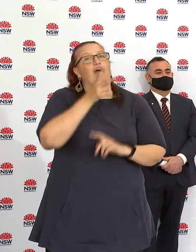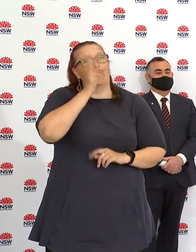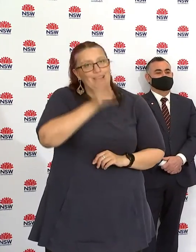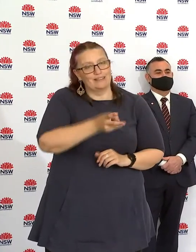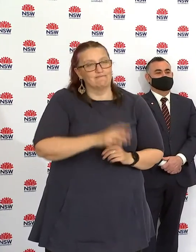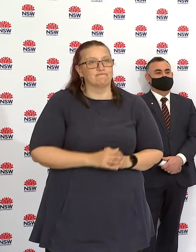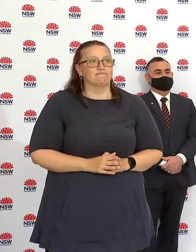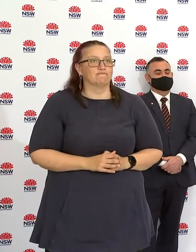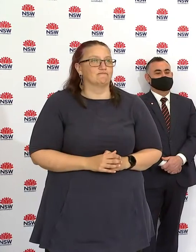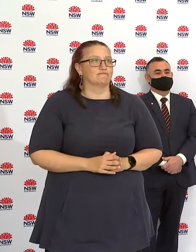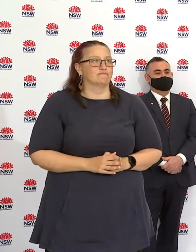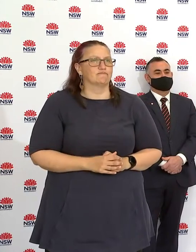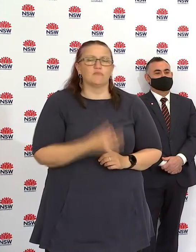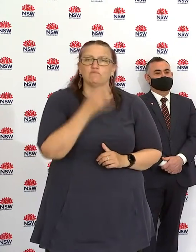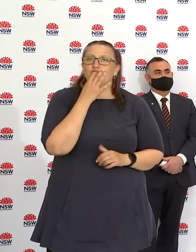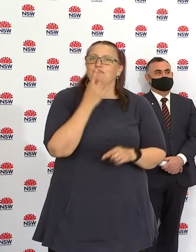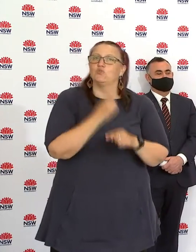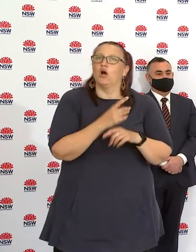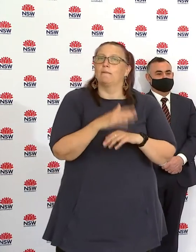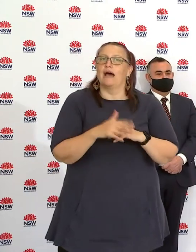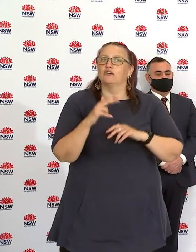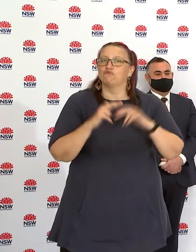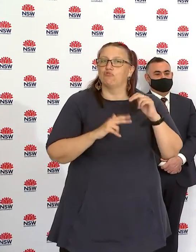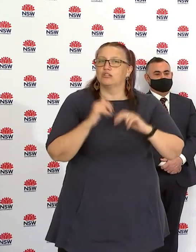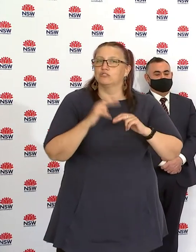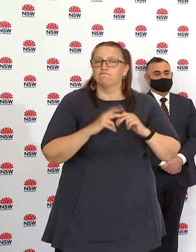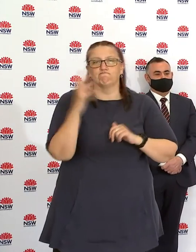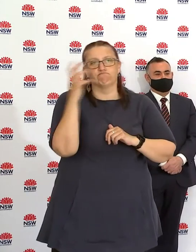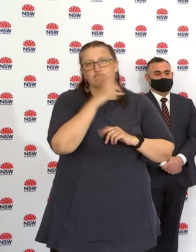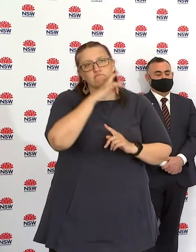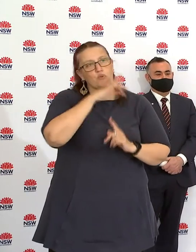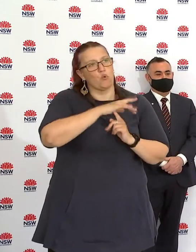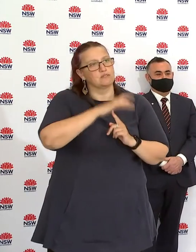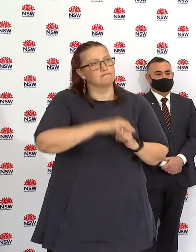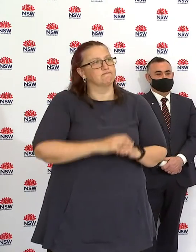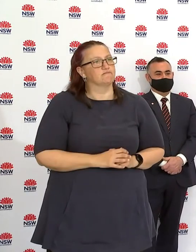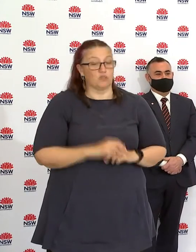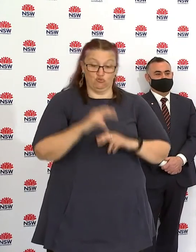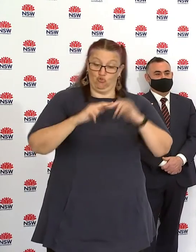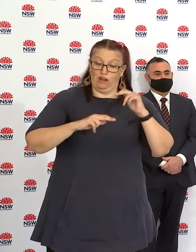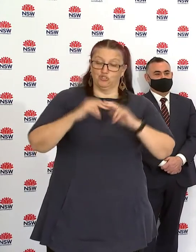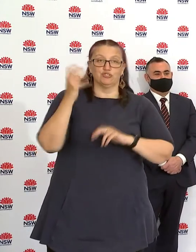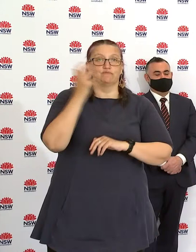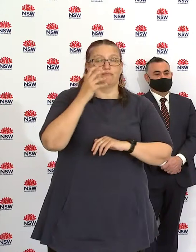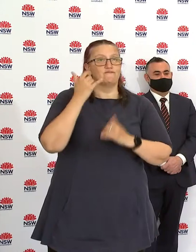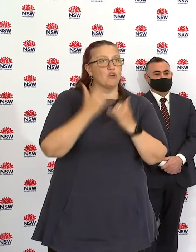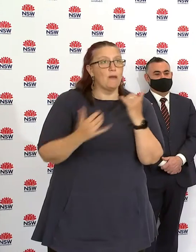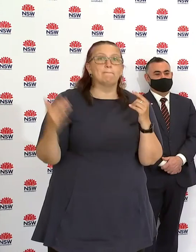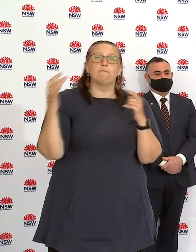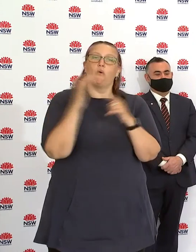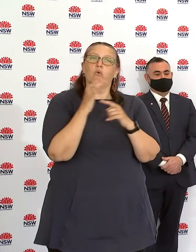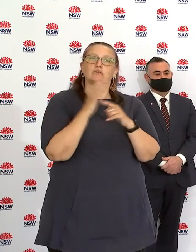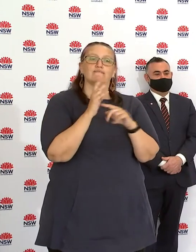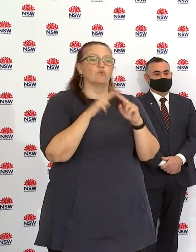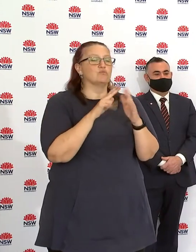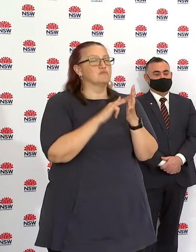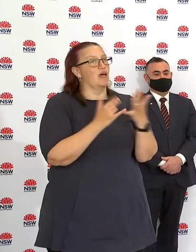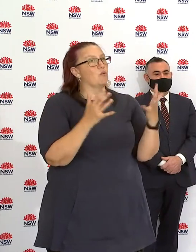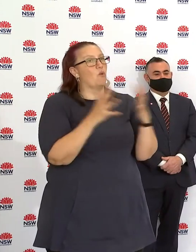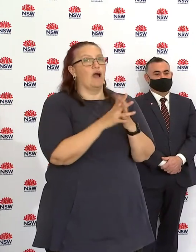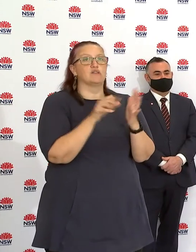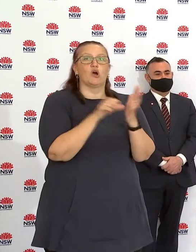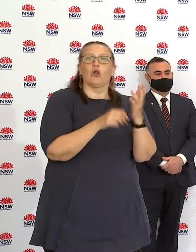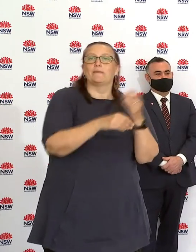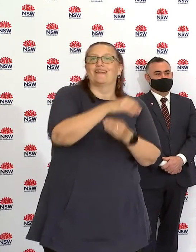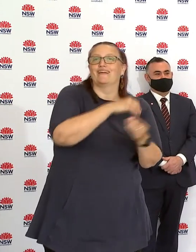announcement is significant. Construction is a very important part of the New South Wales workforce and